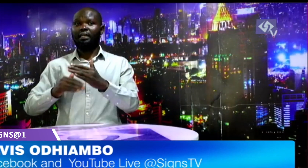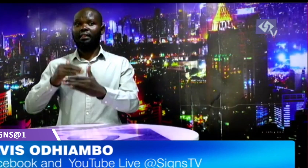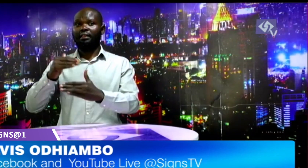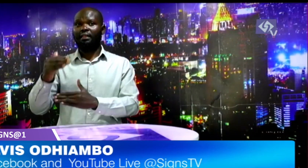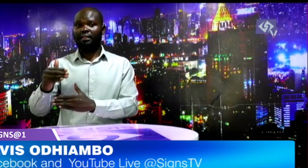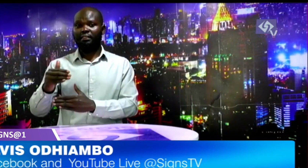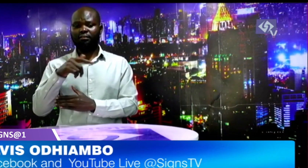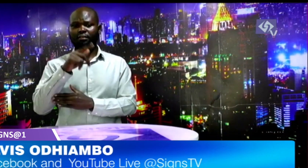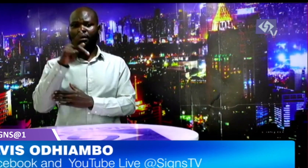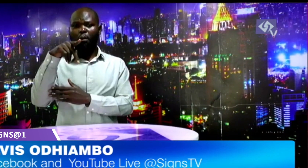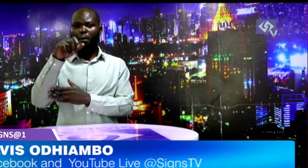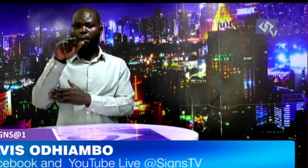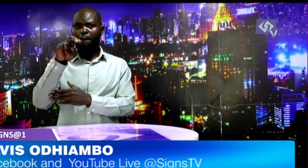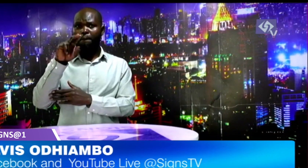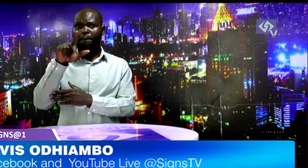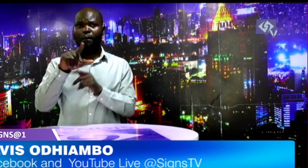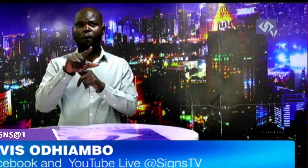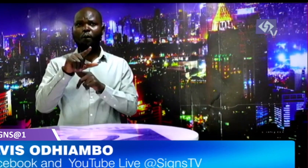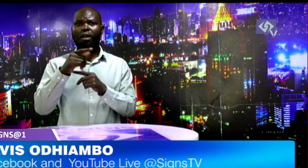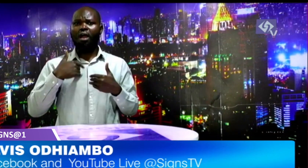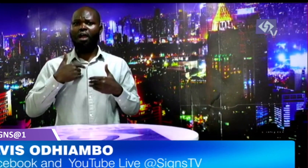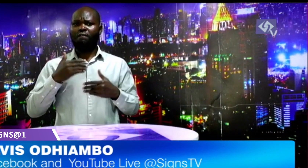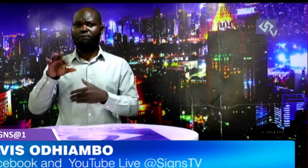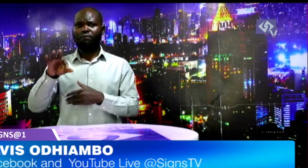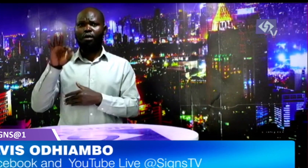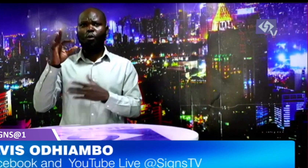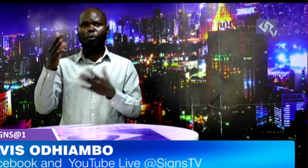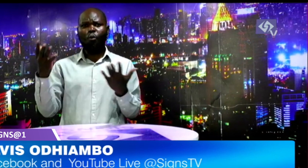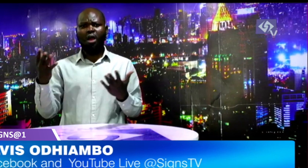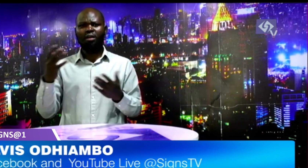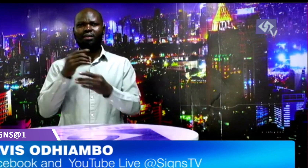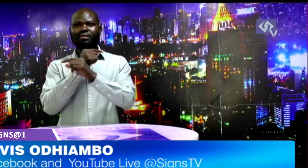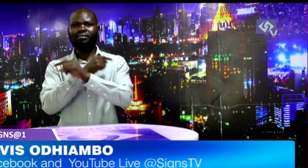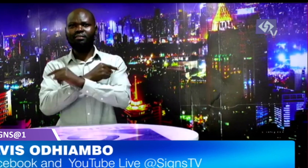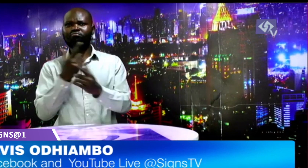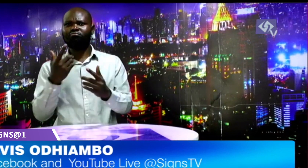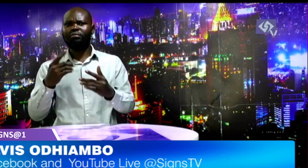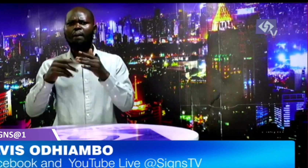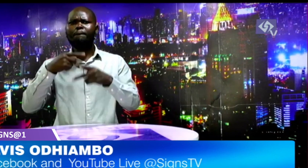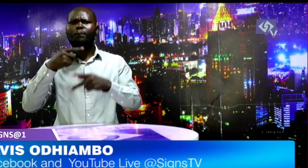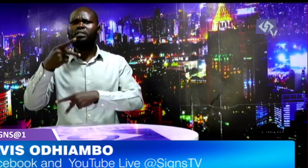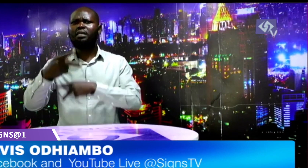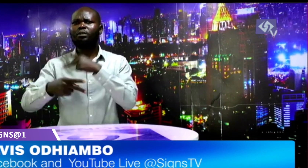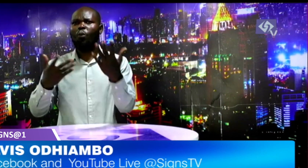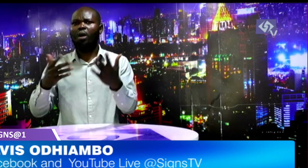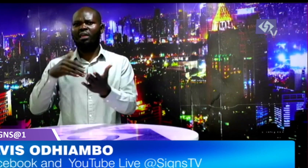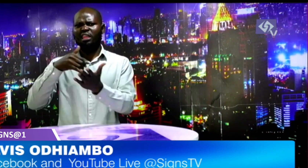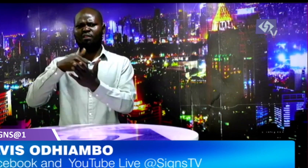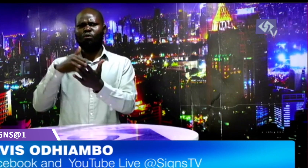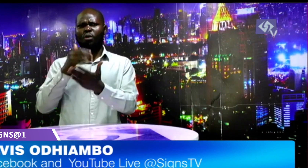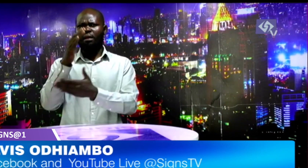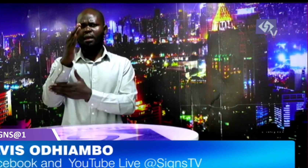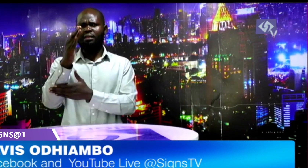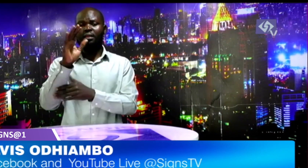and on to our final news updates we have paul mackenzie has been found guilty of